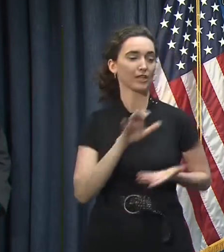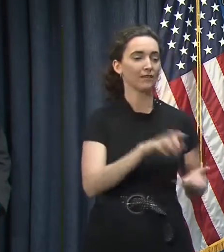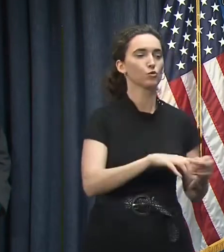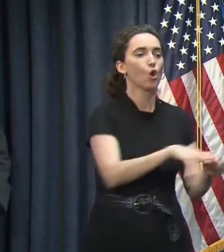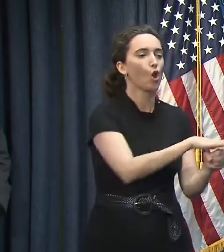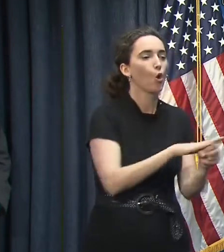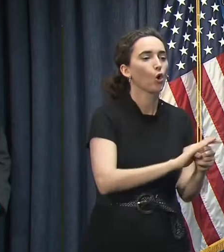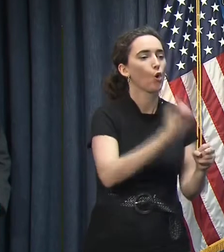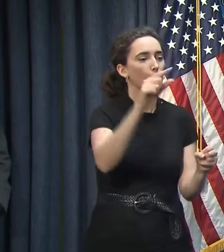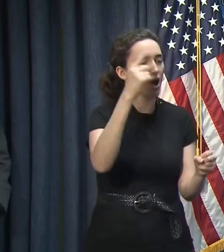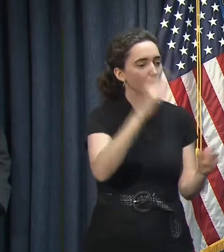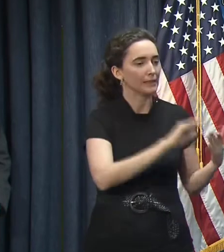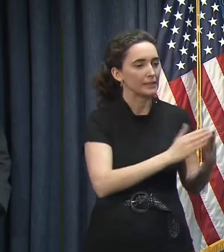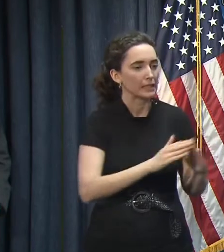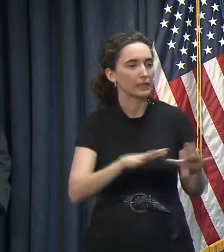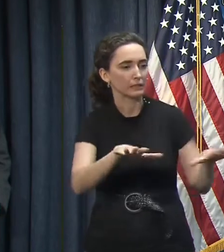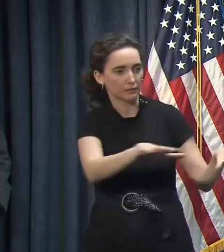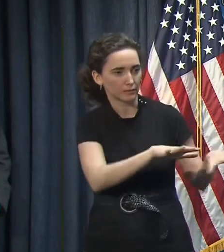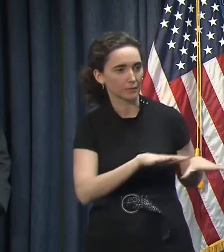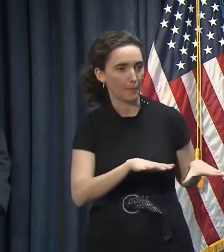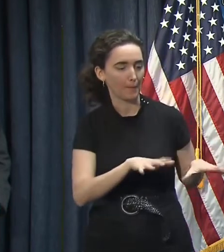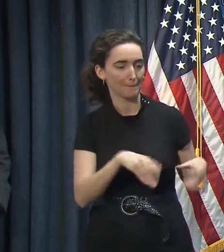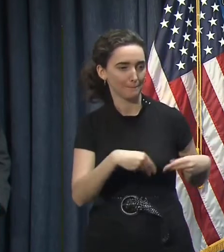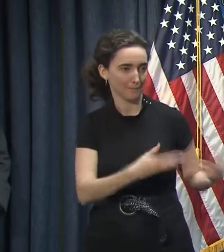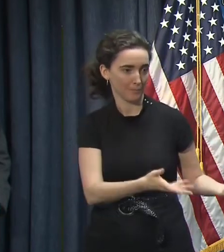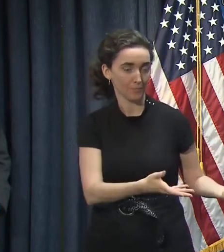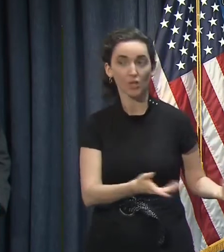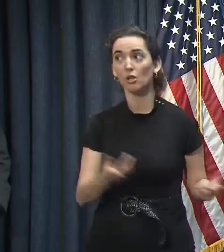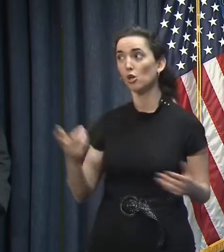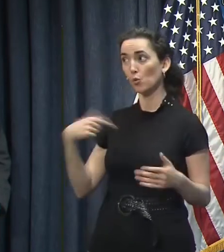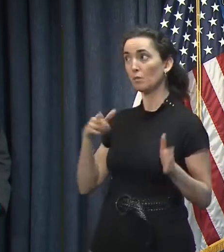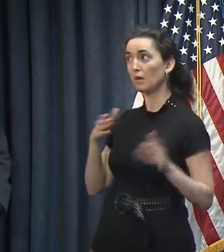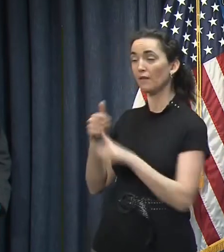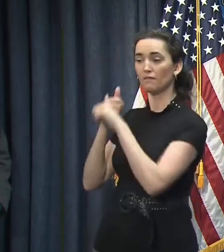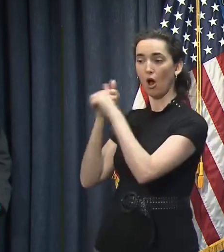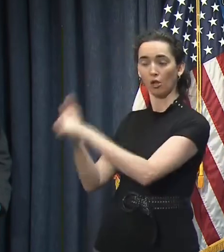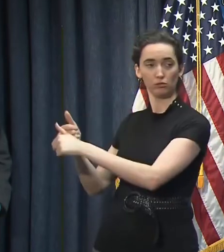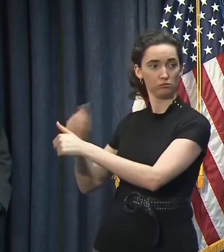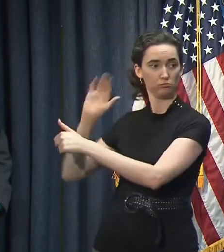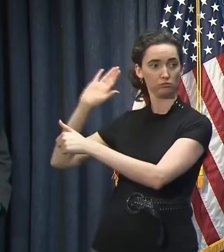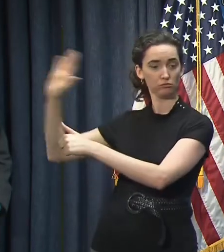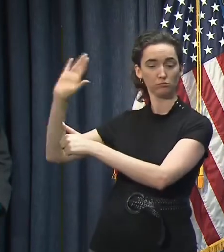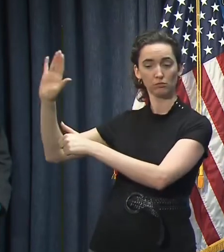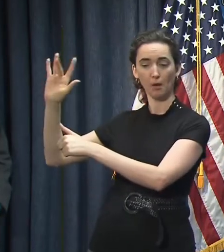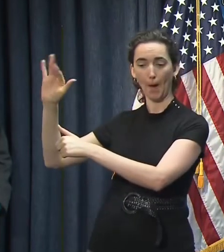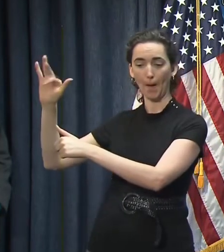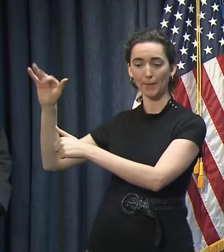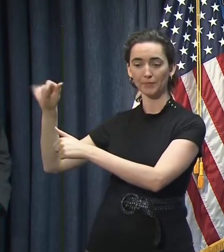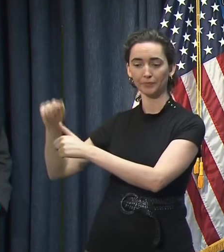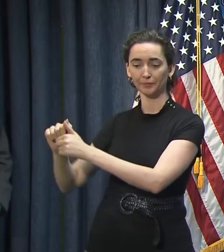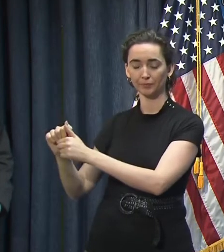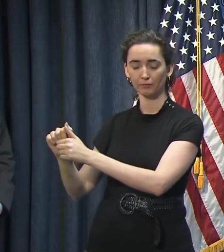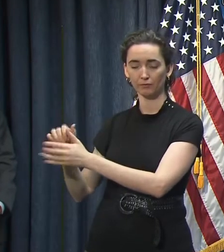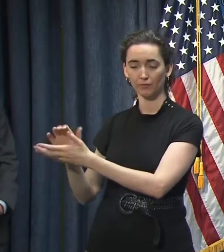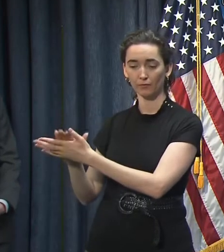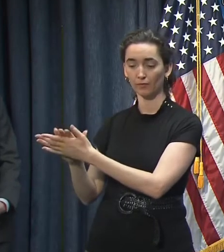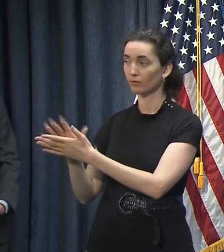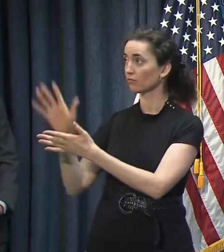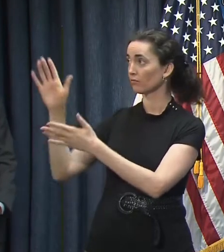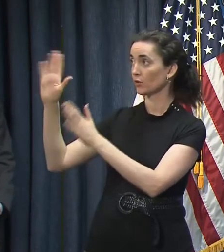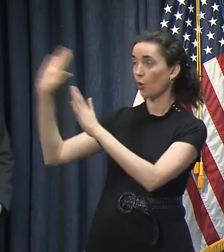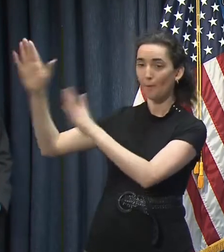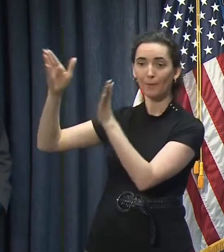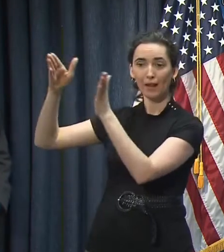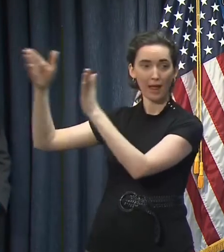be faithful with what that architecture